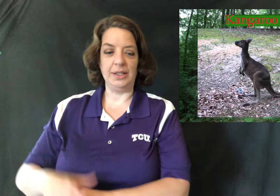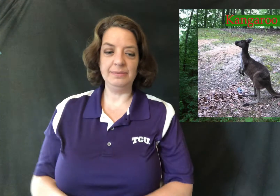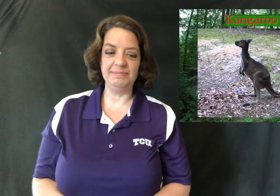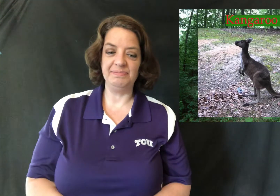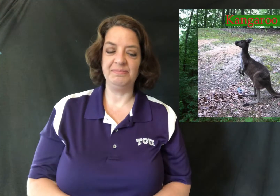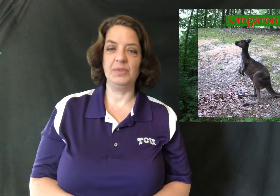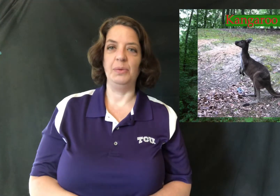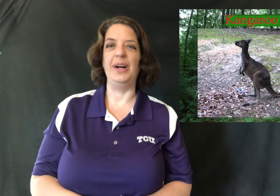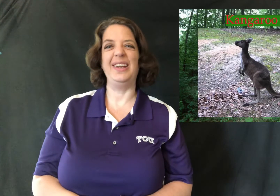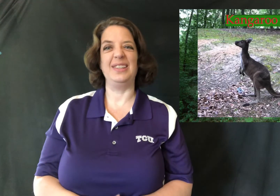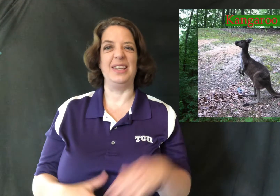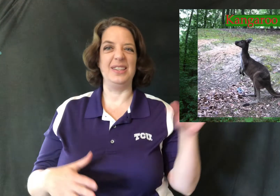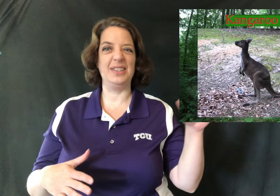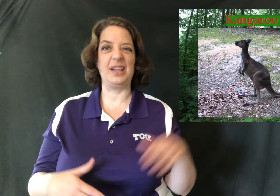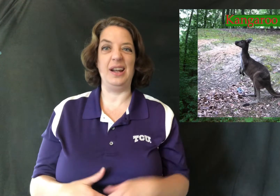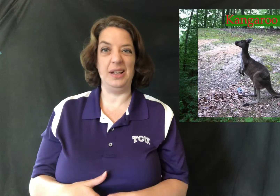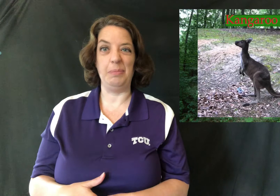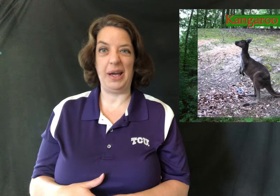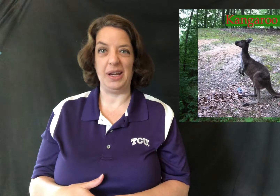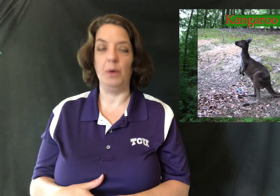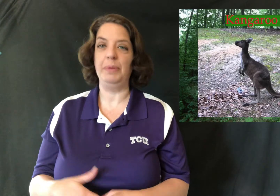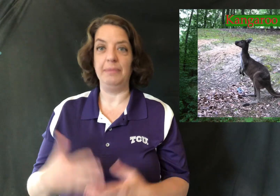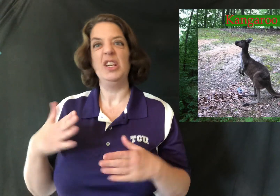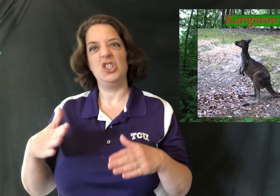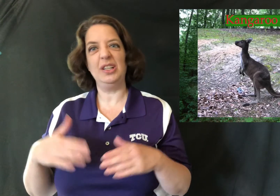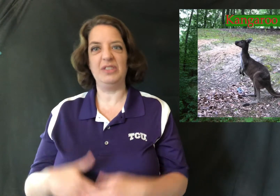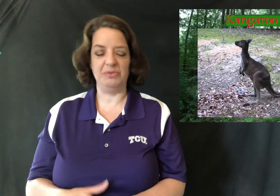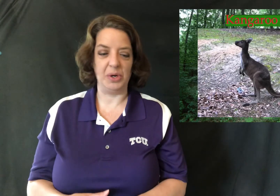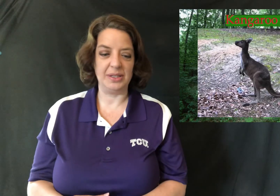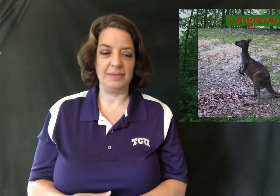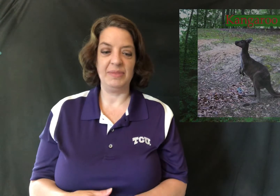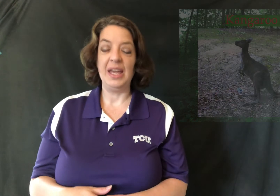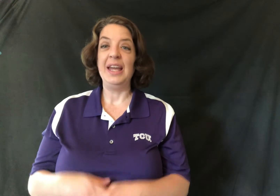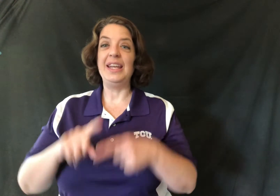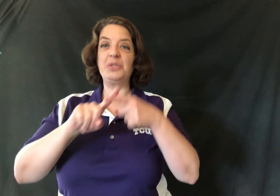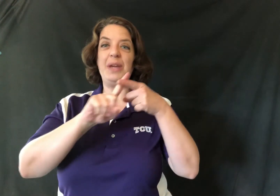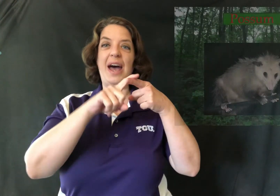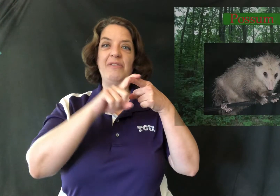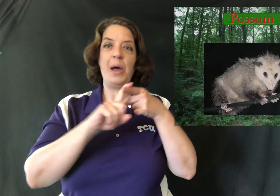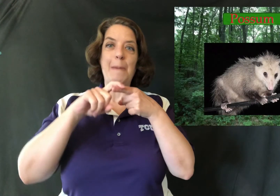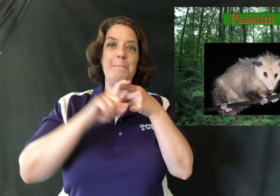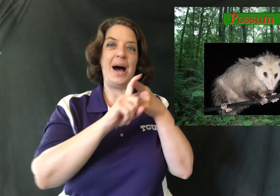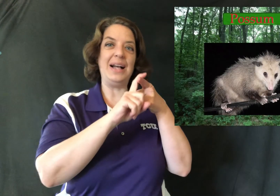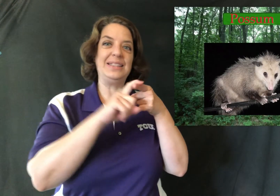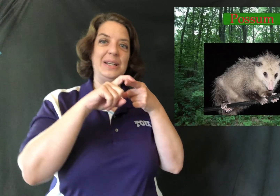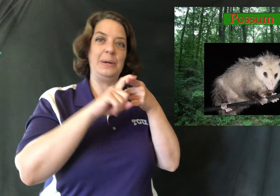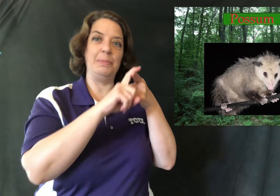well like i said this is kind of on the patio but she lived in a forest next we have possum